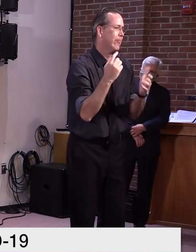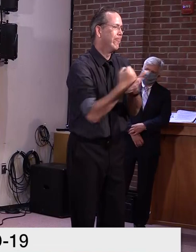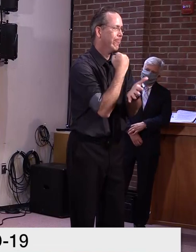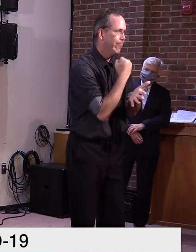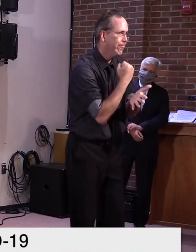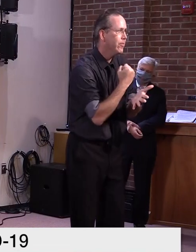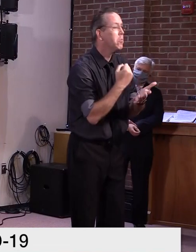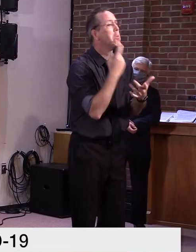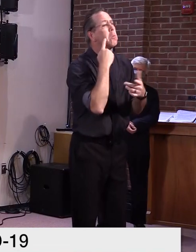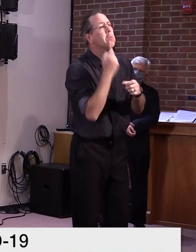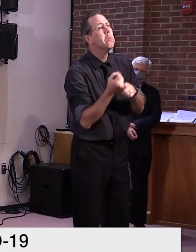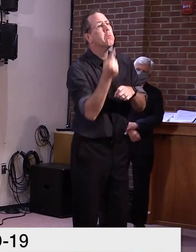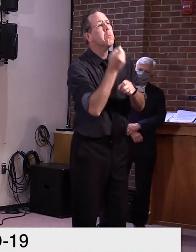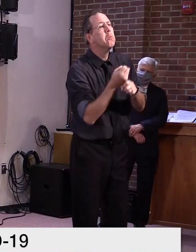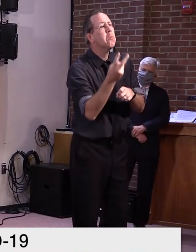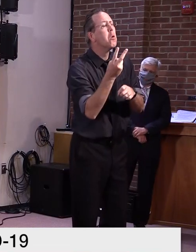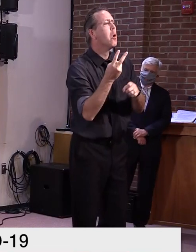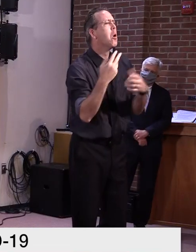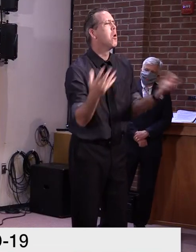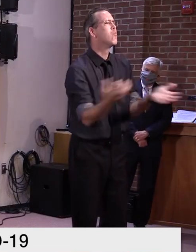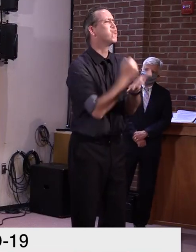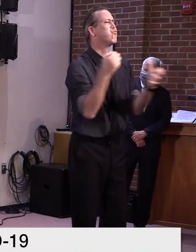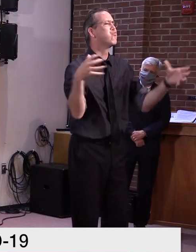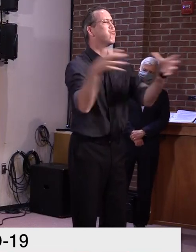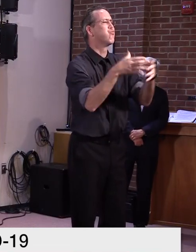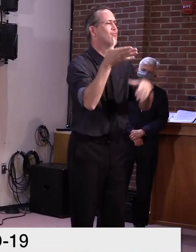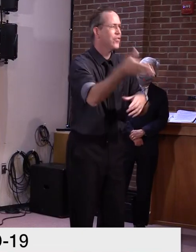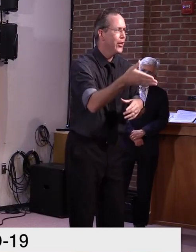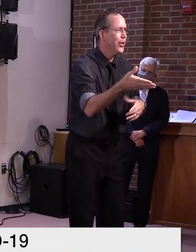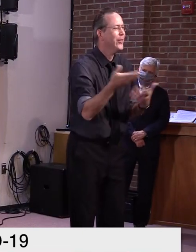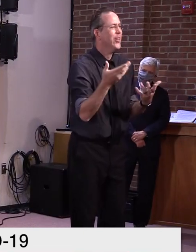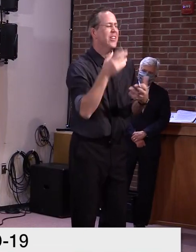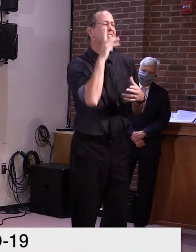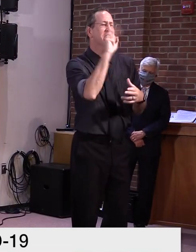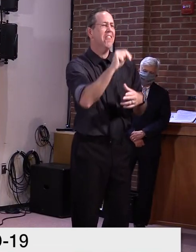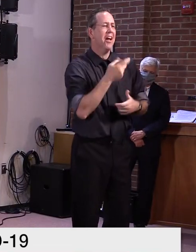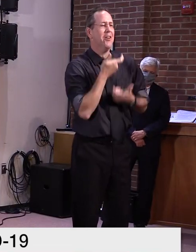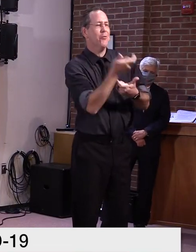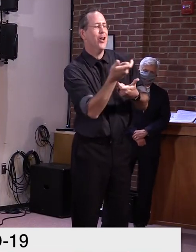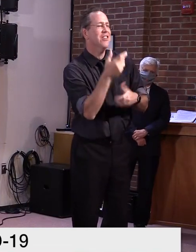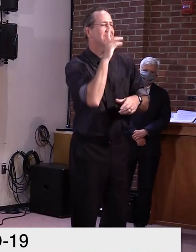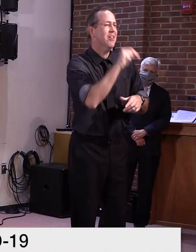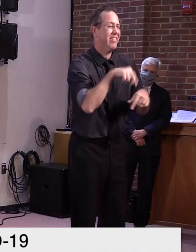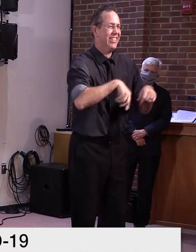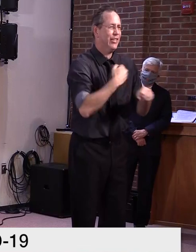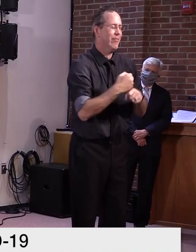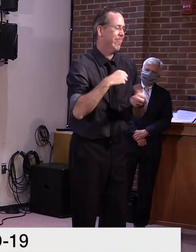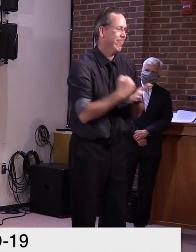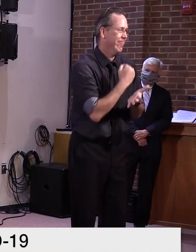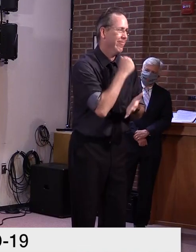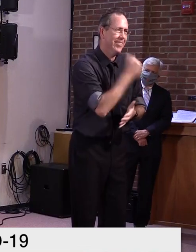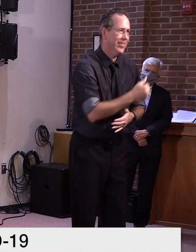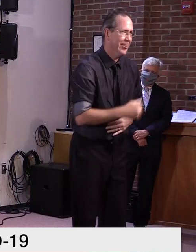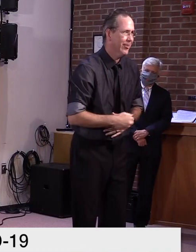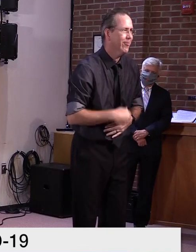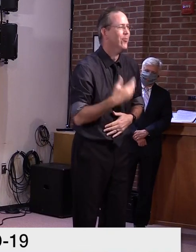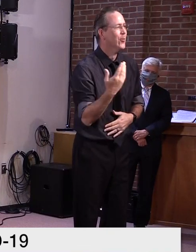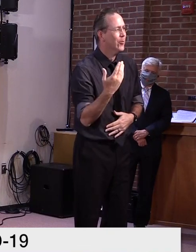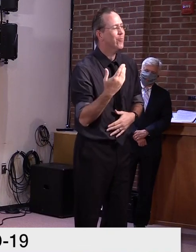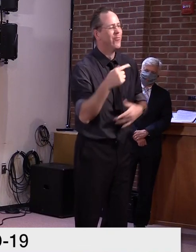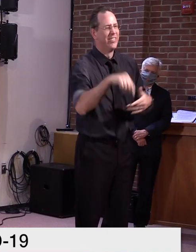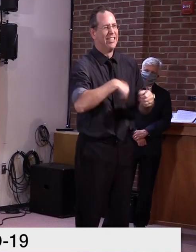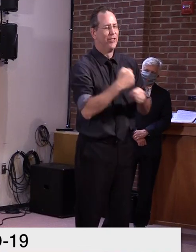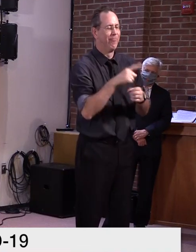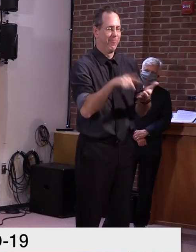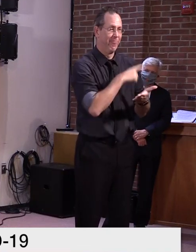the biggest parade I've ever been in. And I've been to it multiple years, but so it's unfortunate, uh, but necessary, uh, for them to take that action.